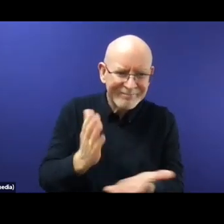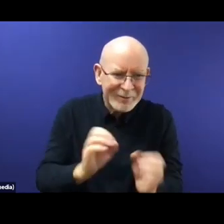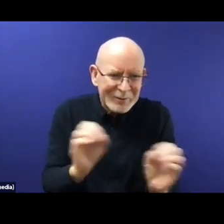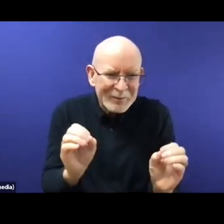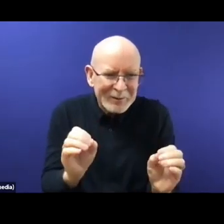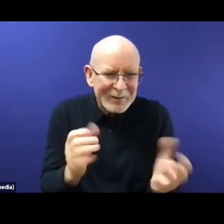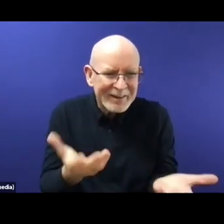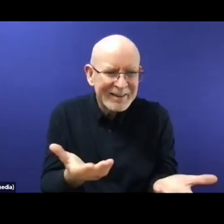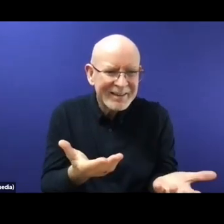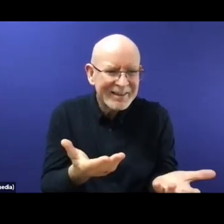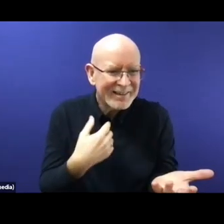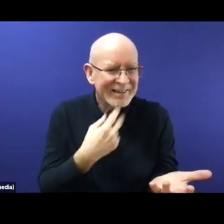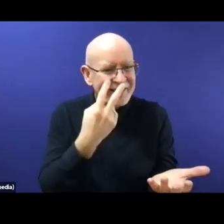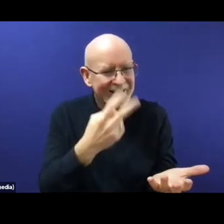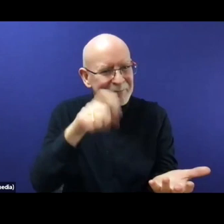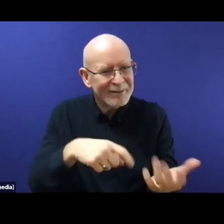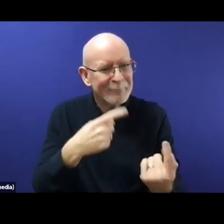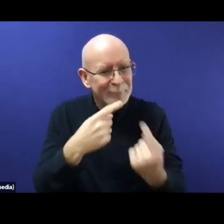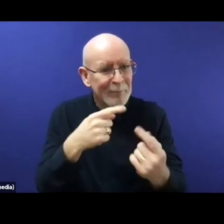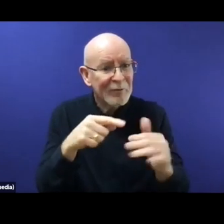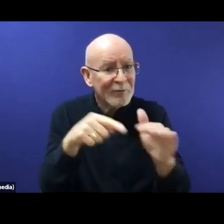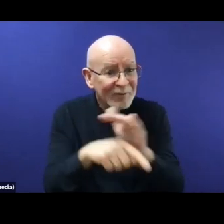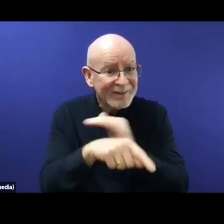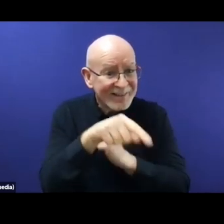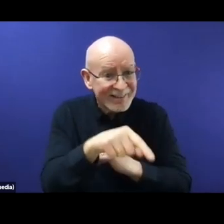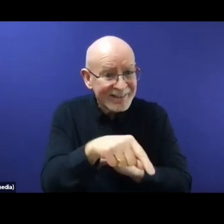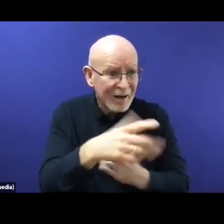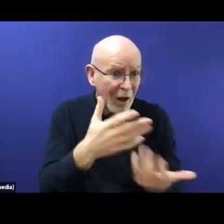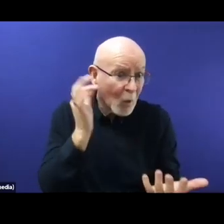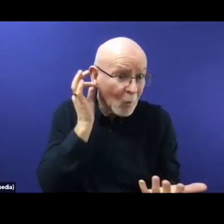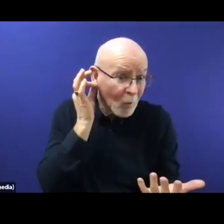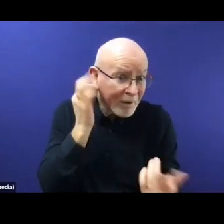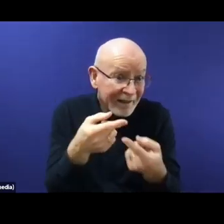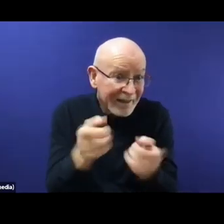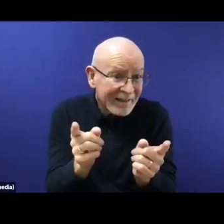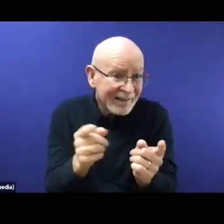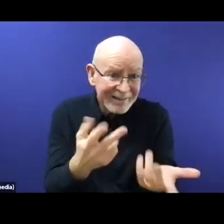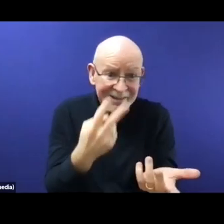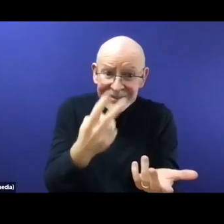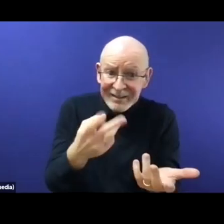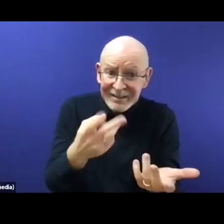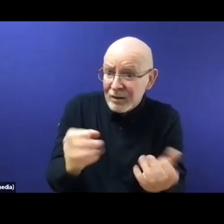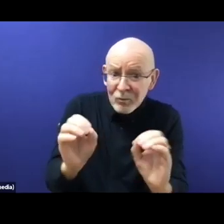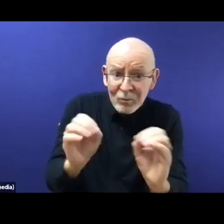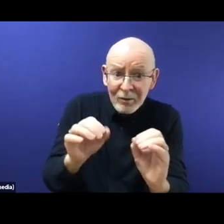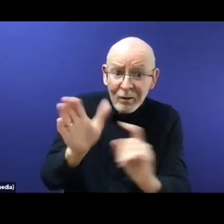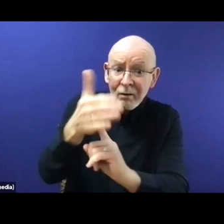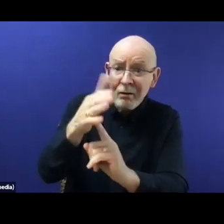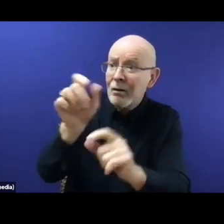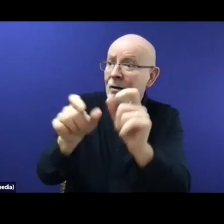policy languages are getting more and more complex and complex, and we really need to change it. And we really need to change the narratives,